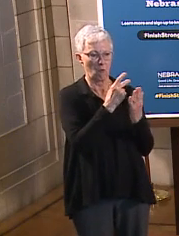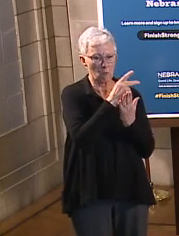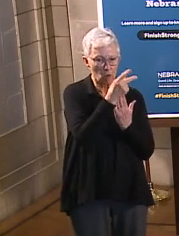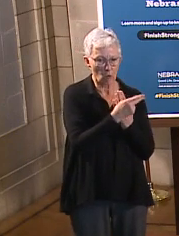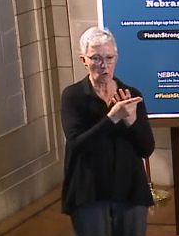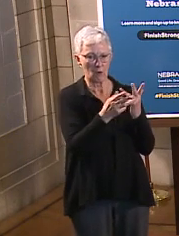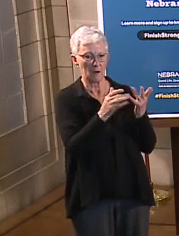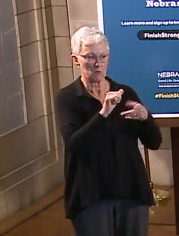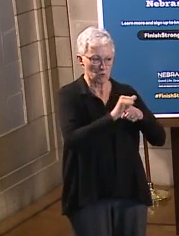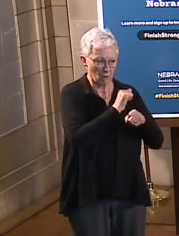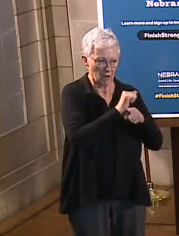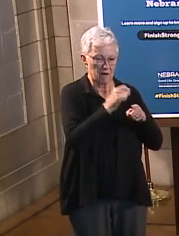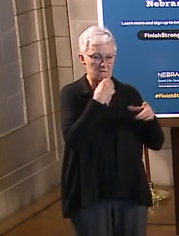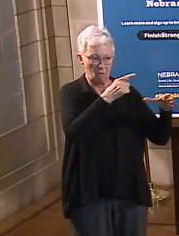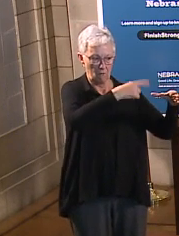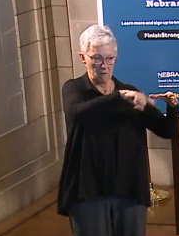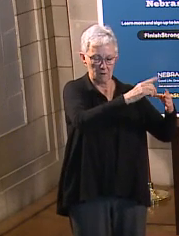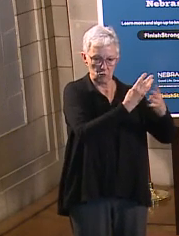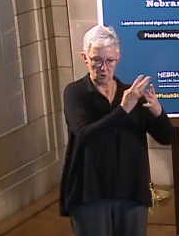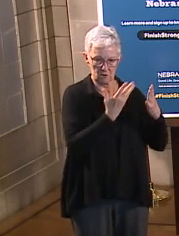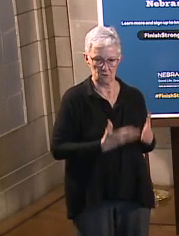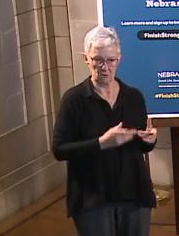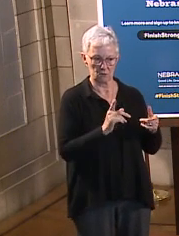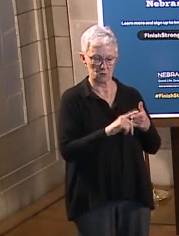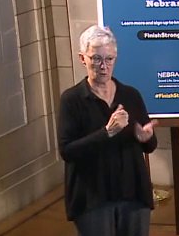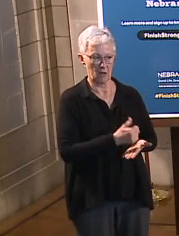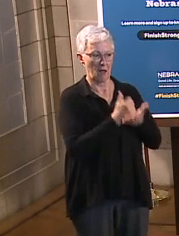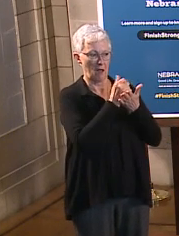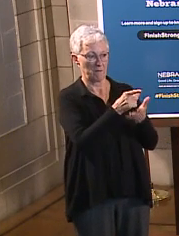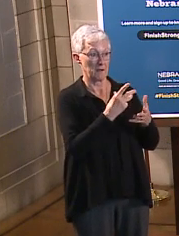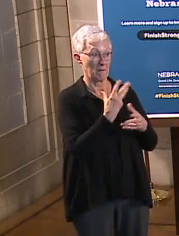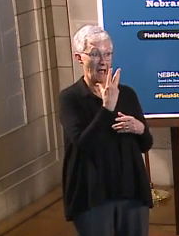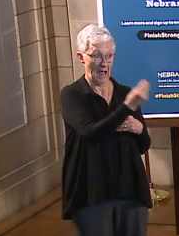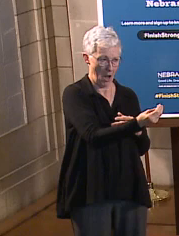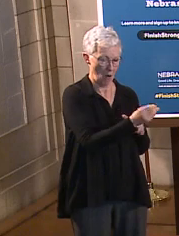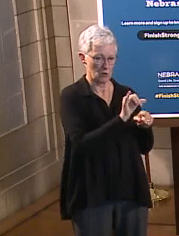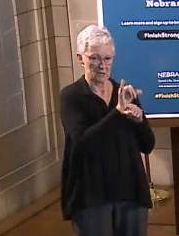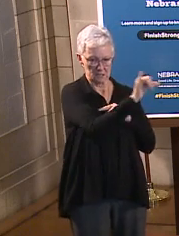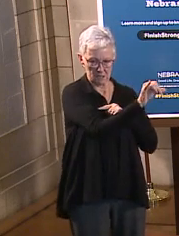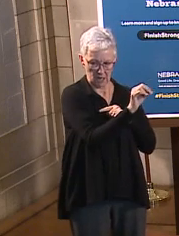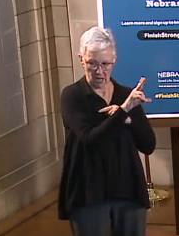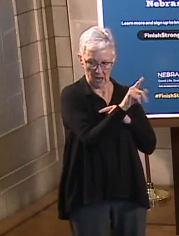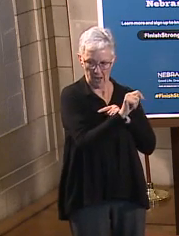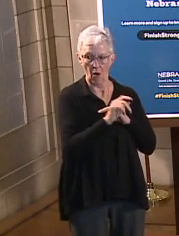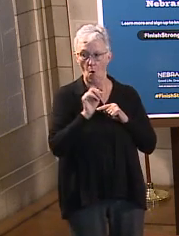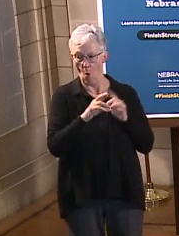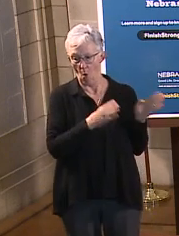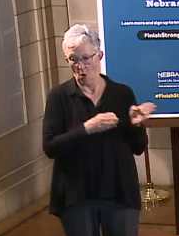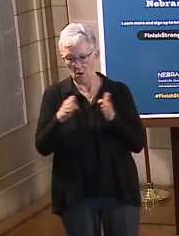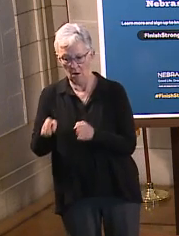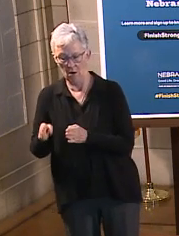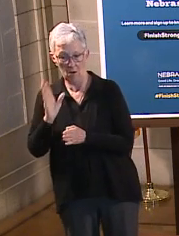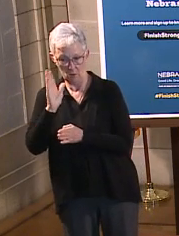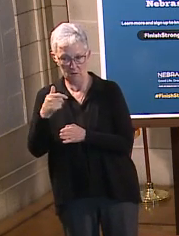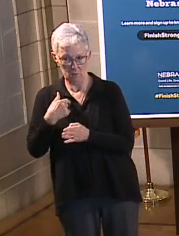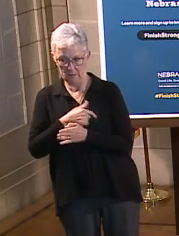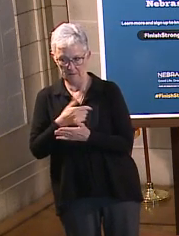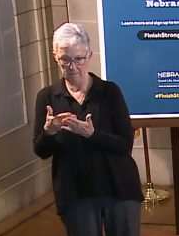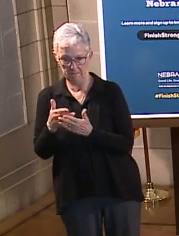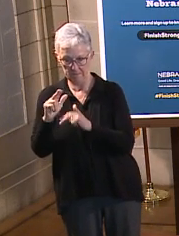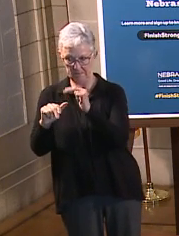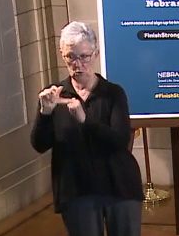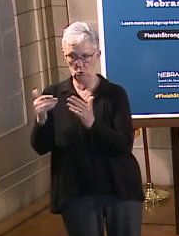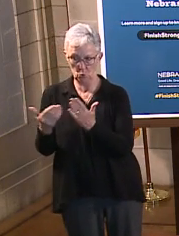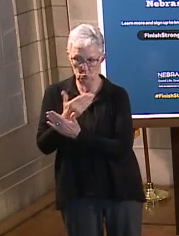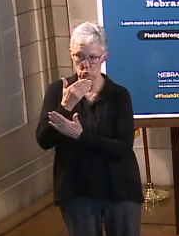come back into our system? Or are you going to build a modern correctional facility that will allow for things like programming that will